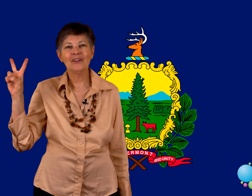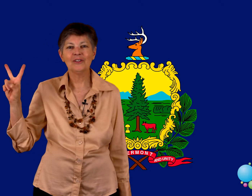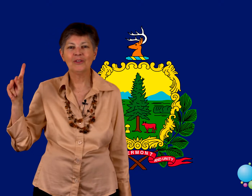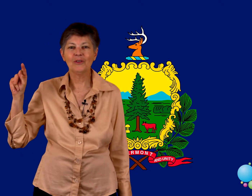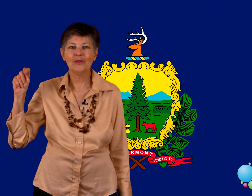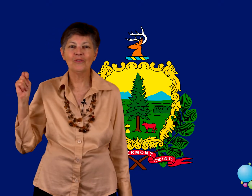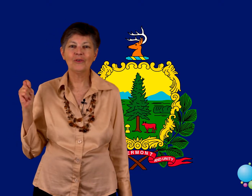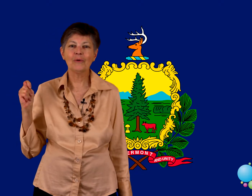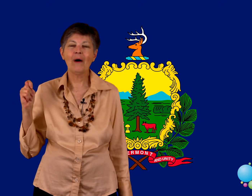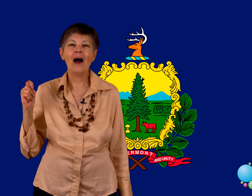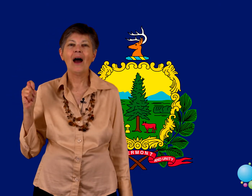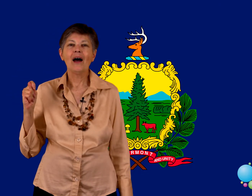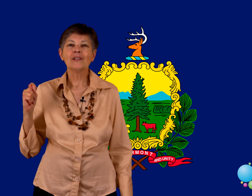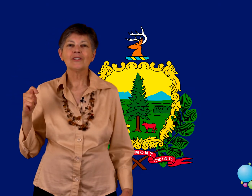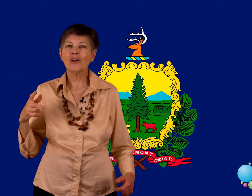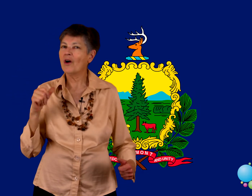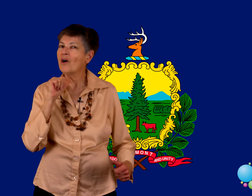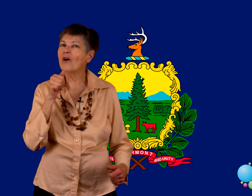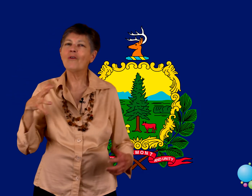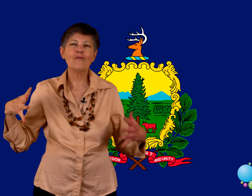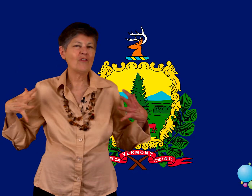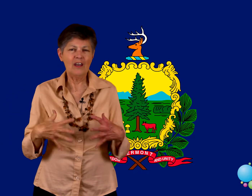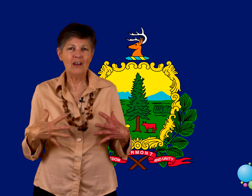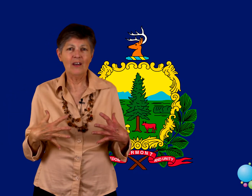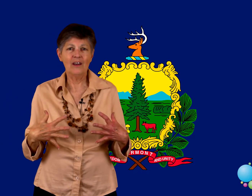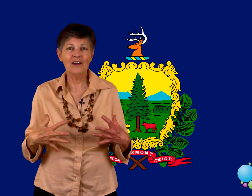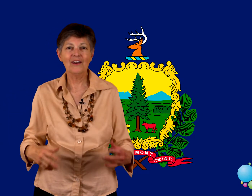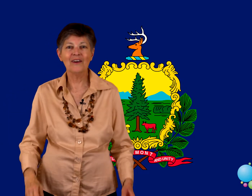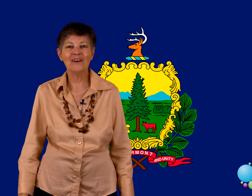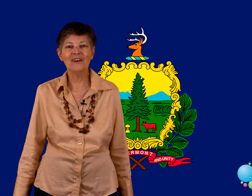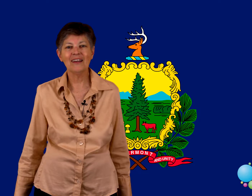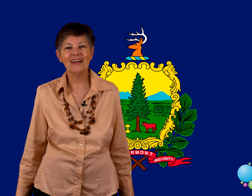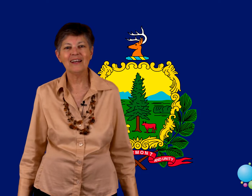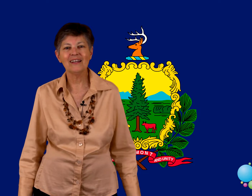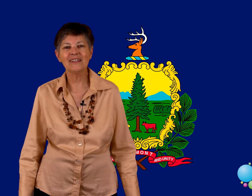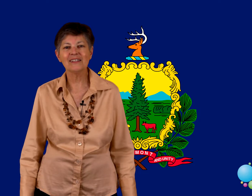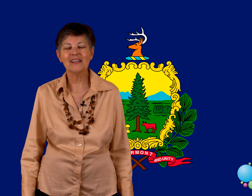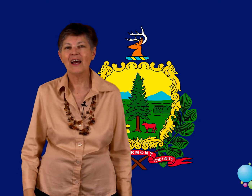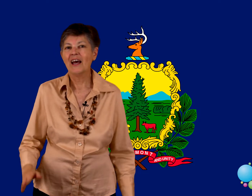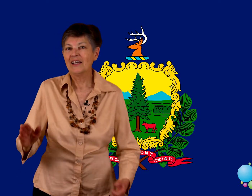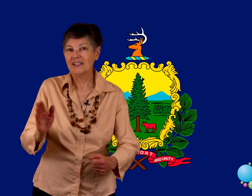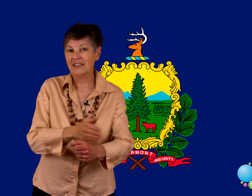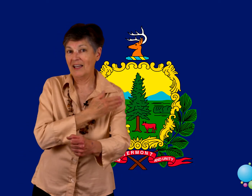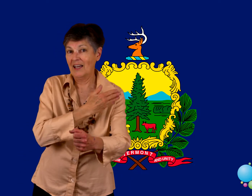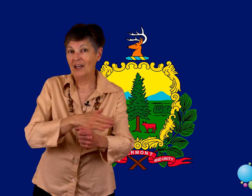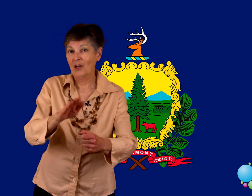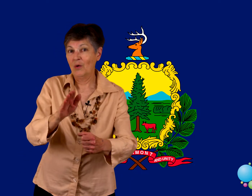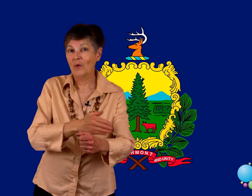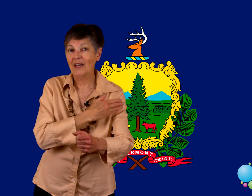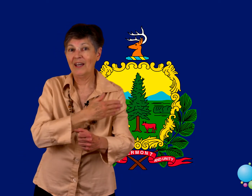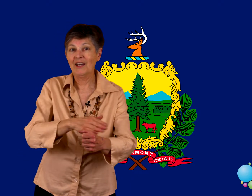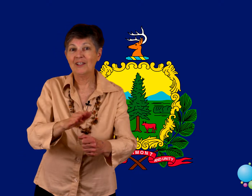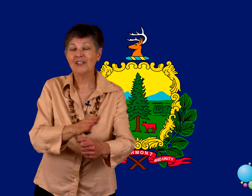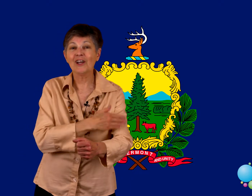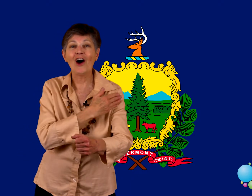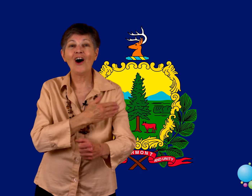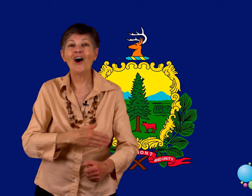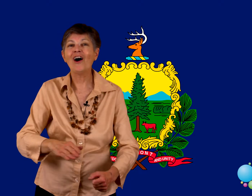to Vermont so fearless. Sing we a song.